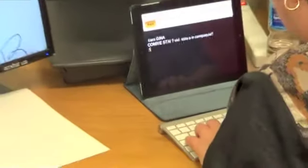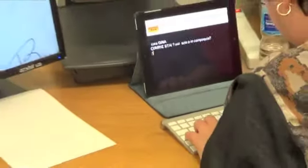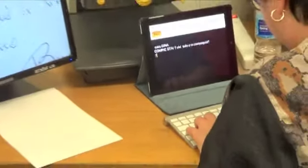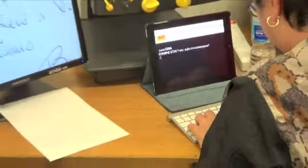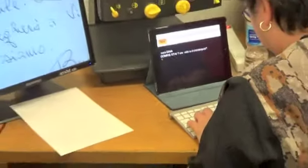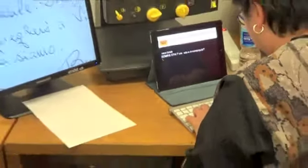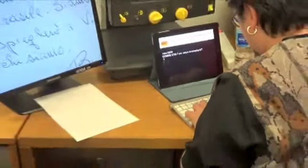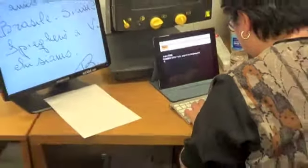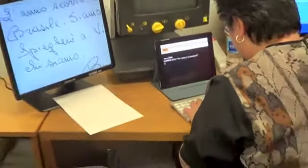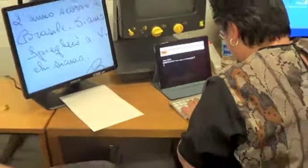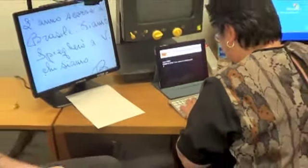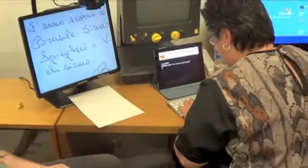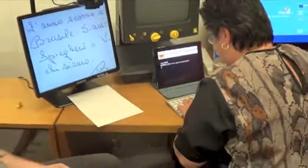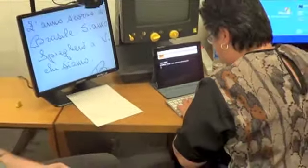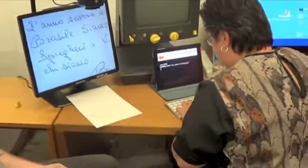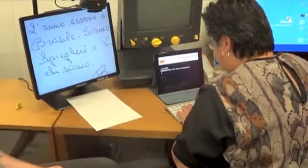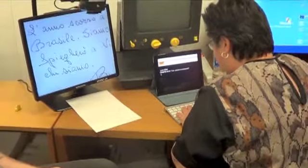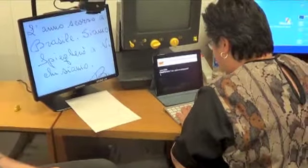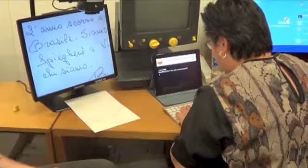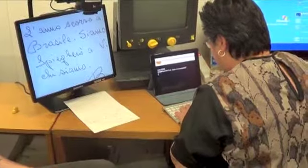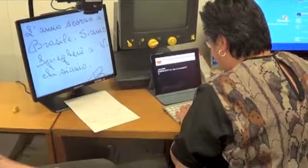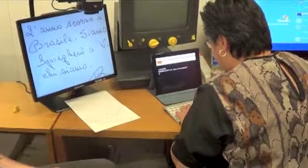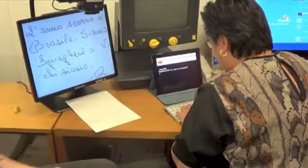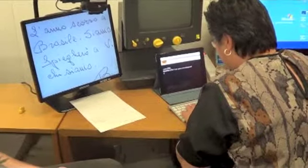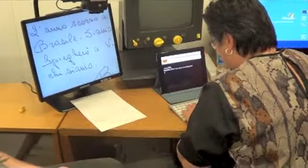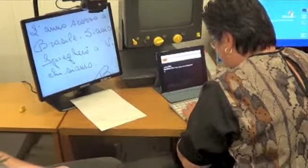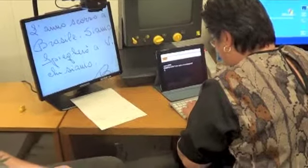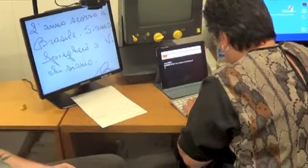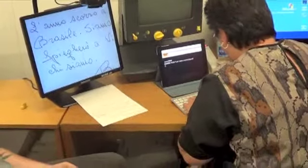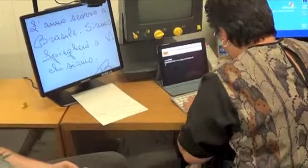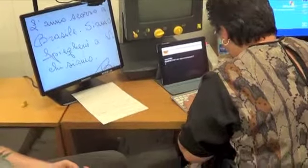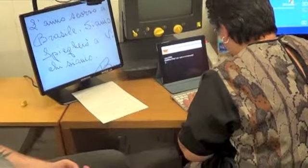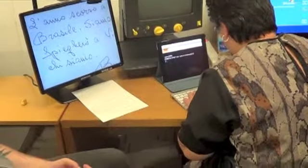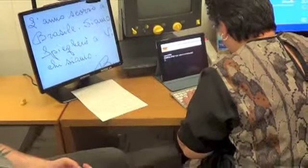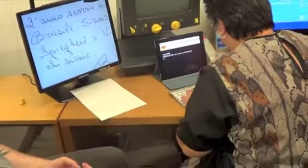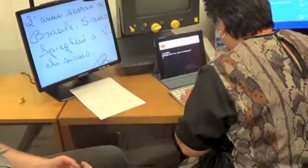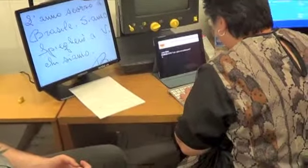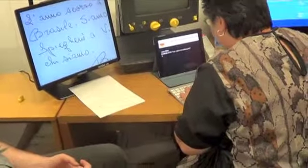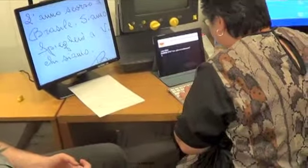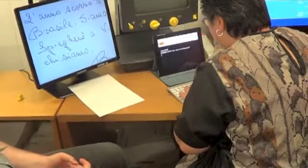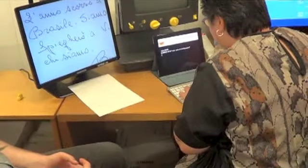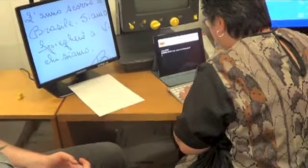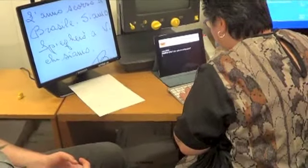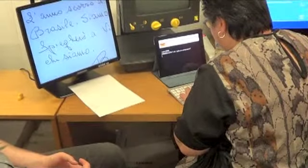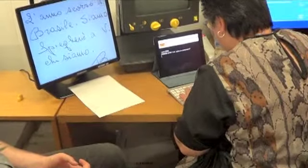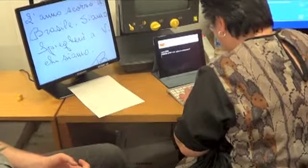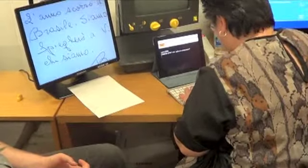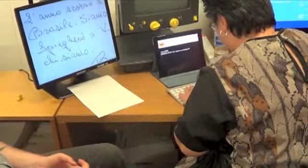exactly right, the translation wouldn't really work. It ended up being a little bit of creative guessing on Ben's part, I think.